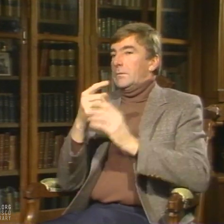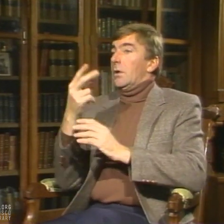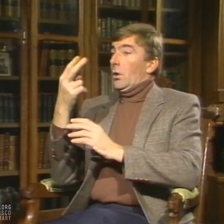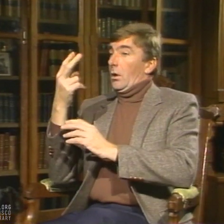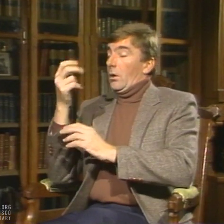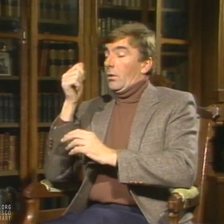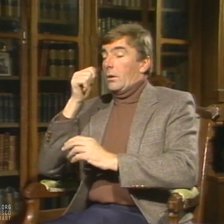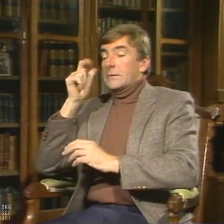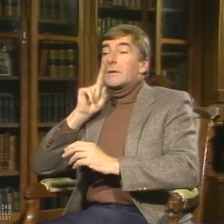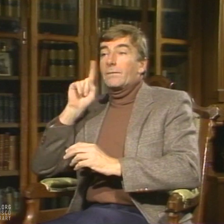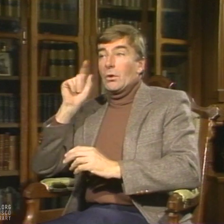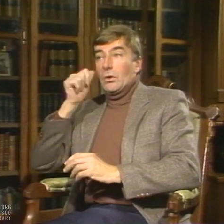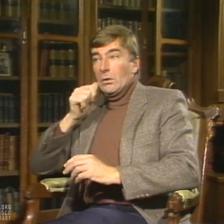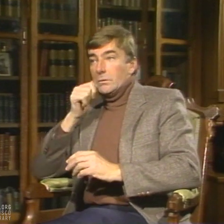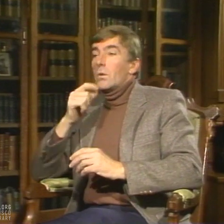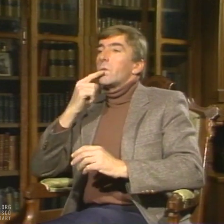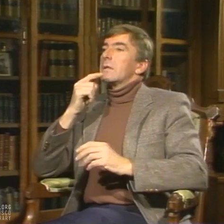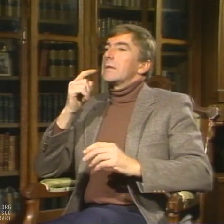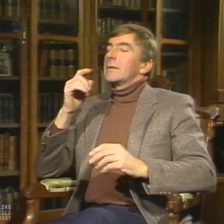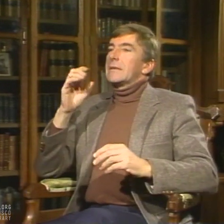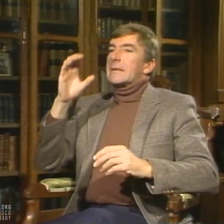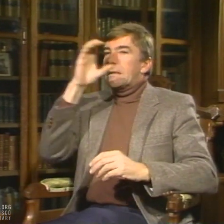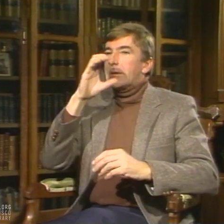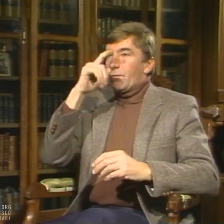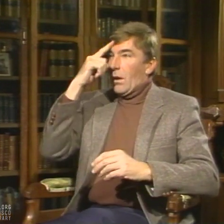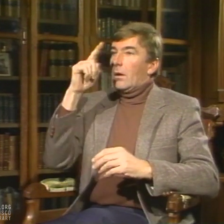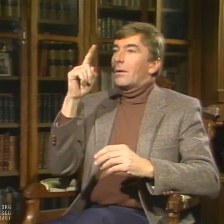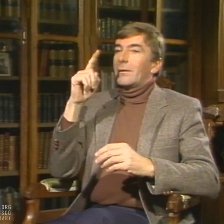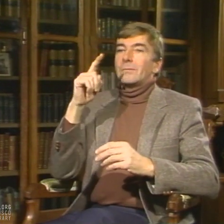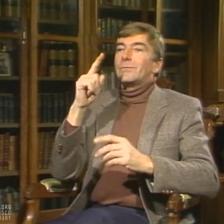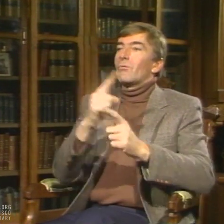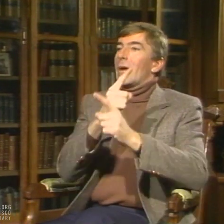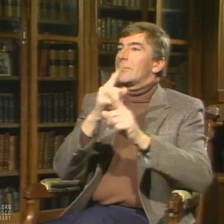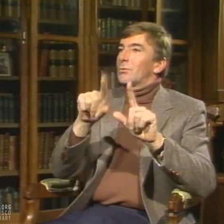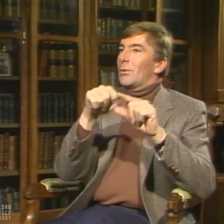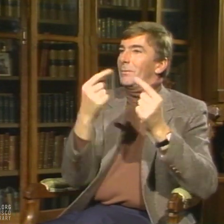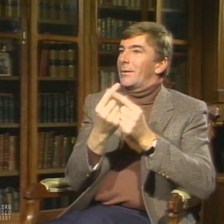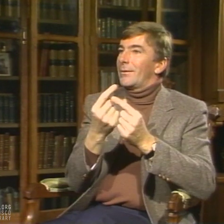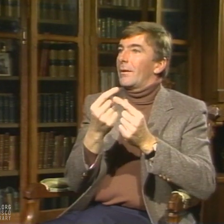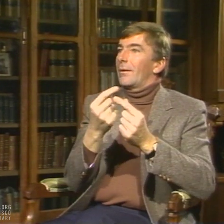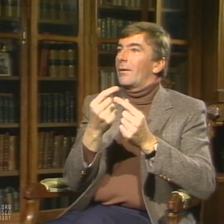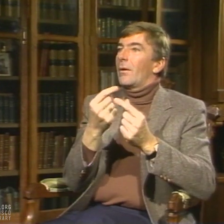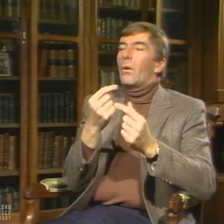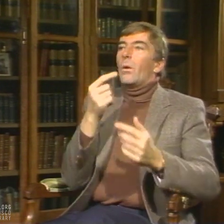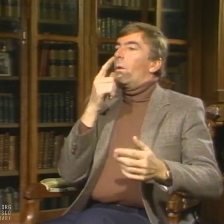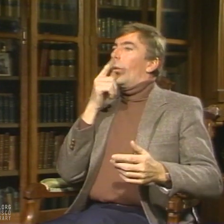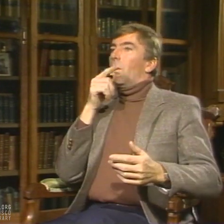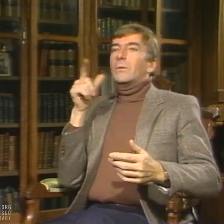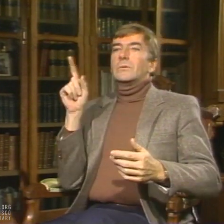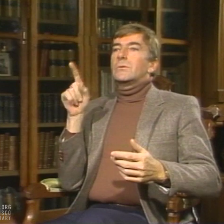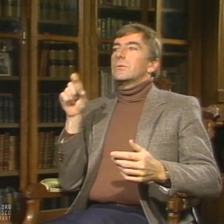The play is about a deaf girl who is looking for the ideal group, one in which she can feel at home.